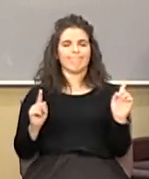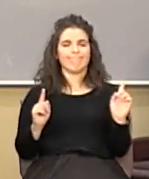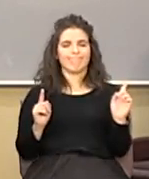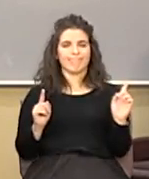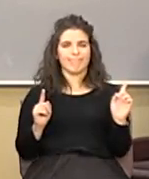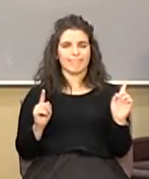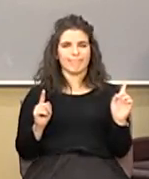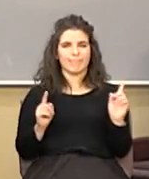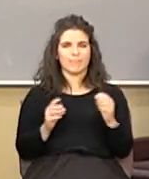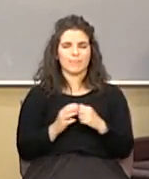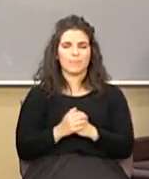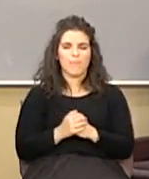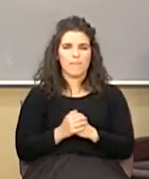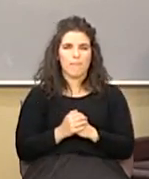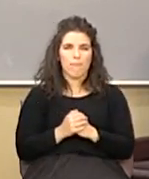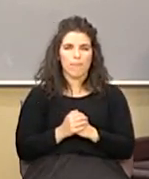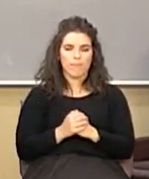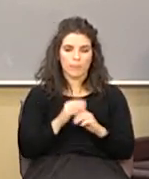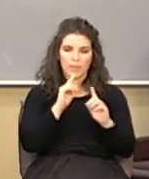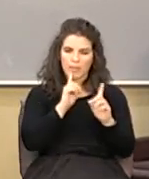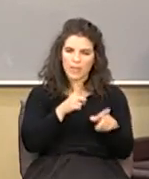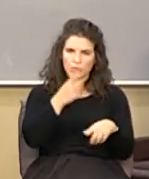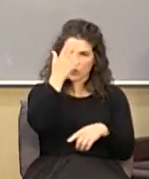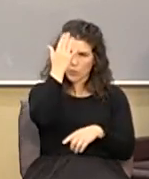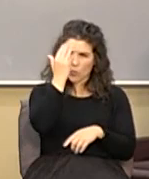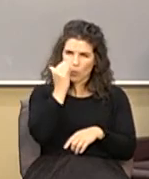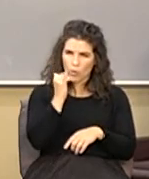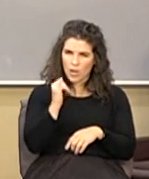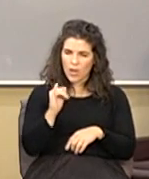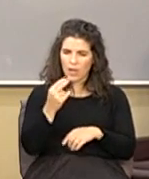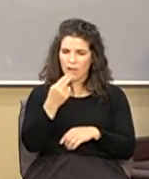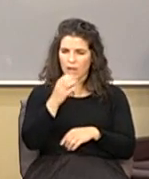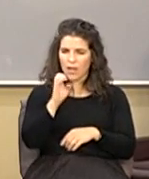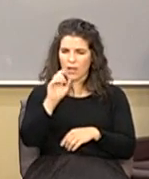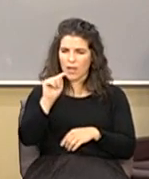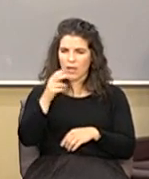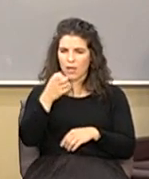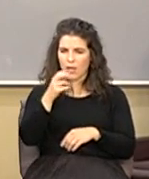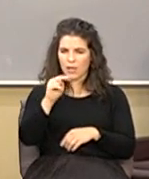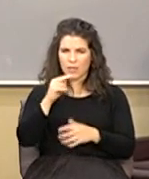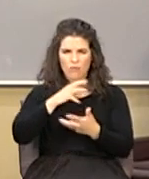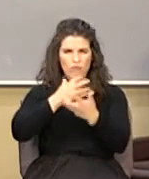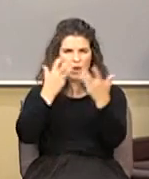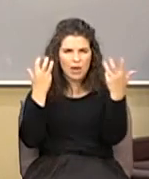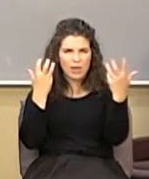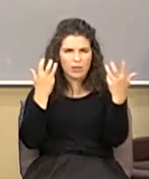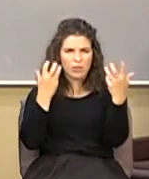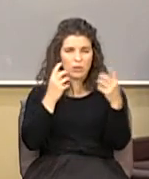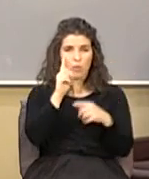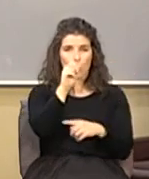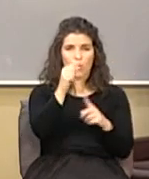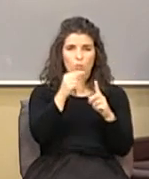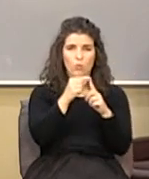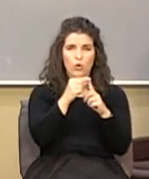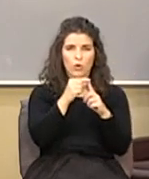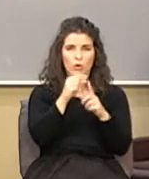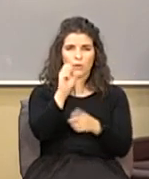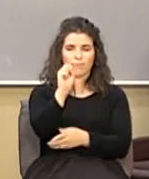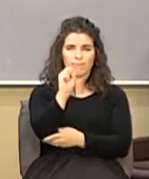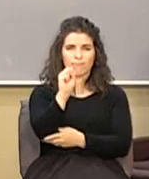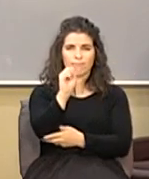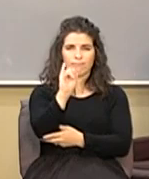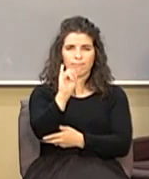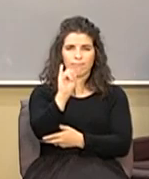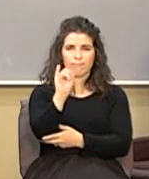the answer to why the heathen rage is one word sin that's all it